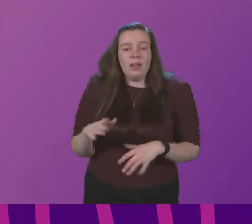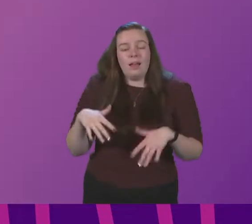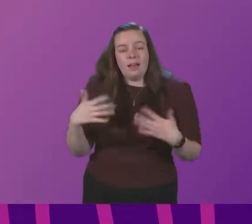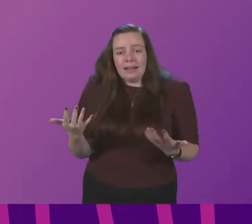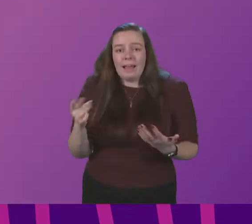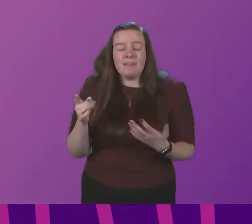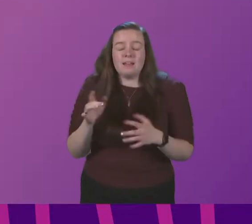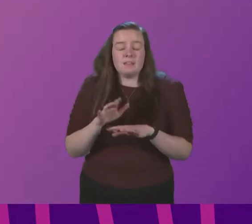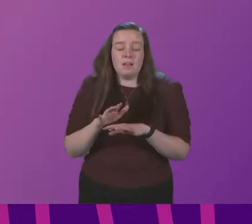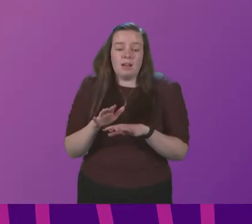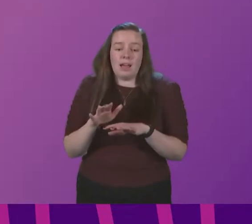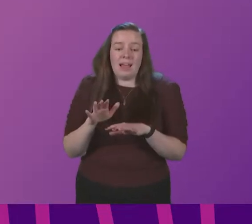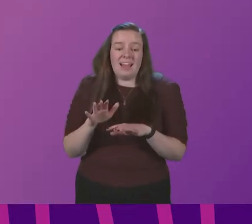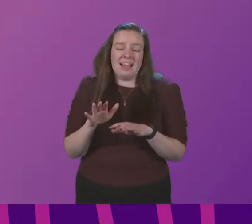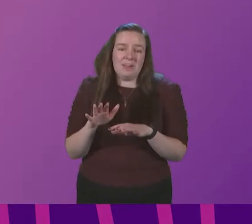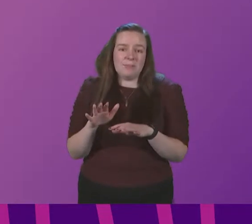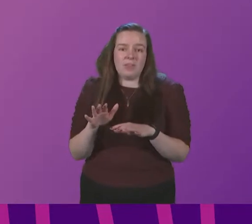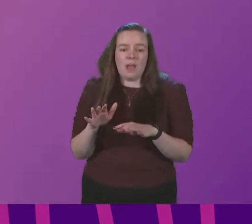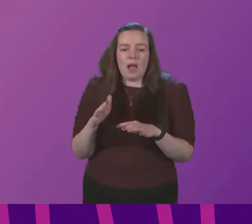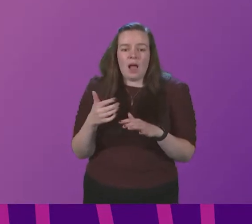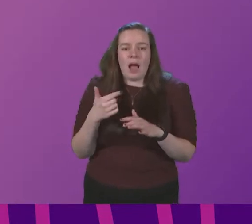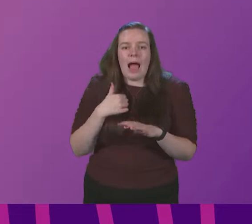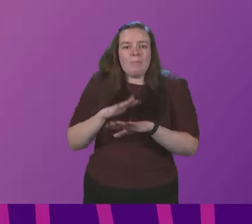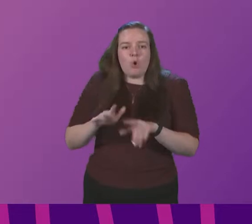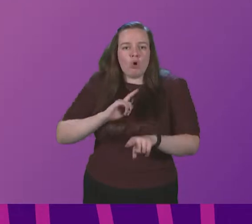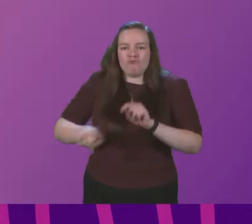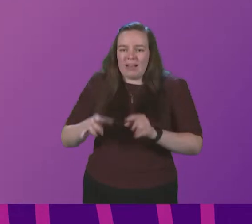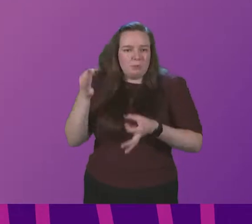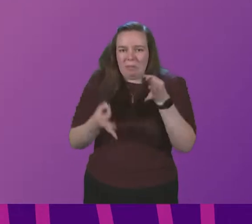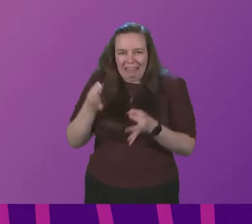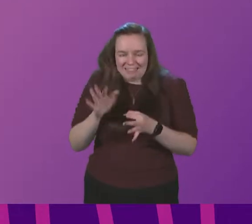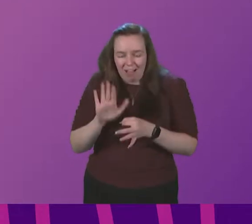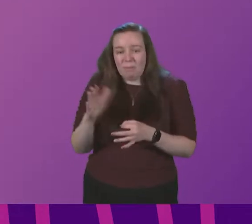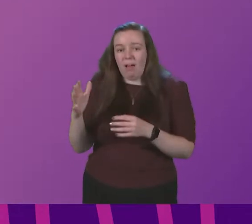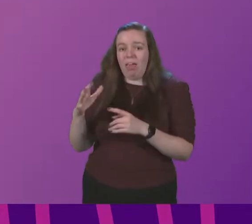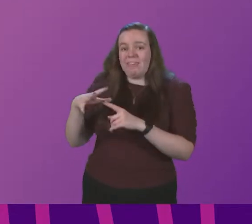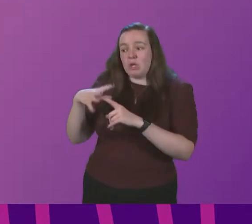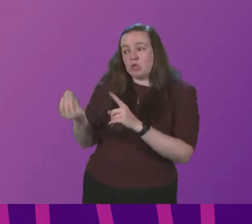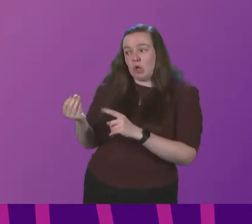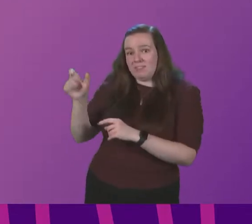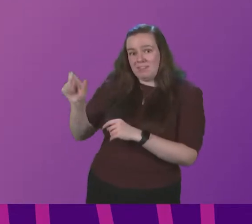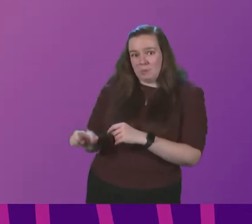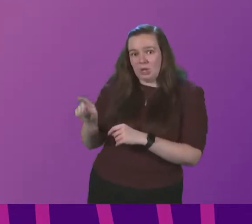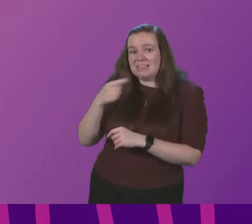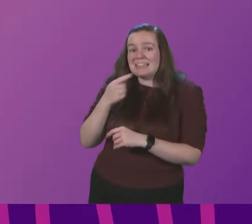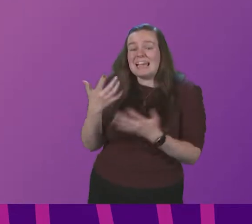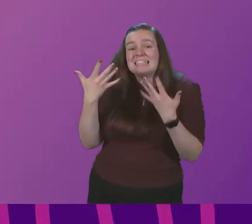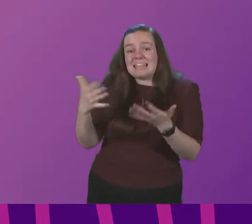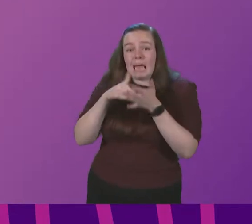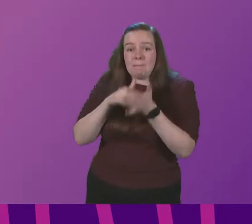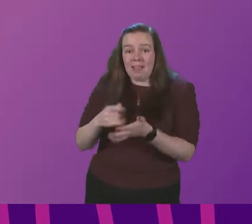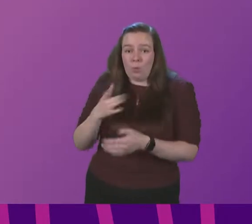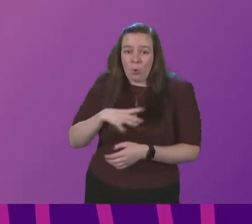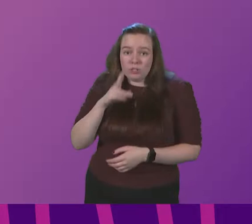that is not insignificant and I am genuinely not trying to be political here but the Conservative spokesperson said that £10 million was what they wanted to see